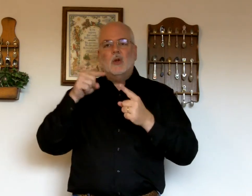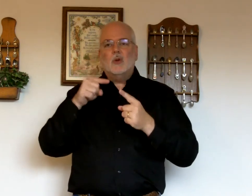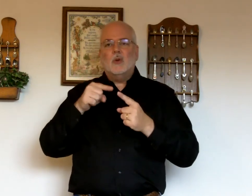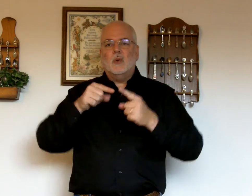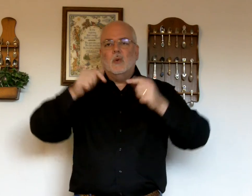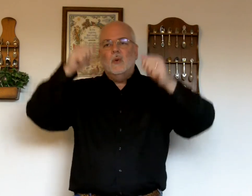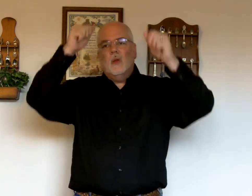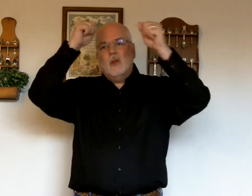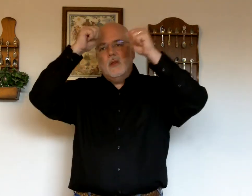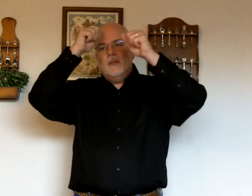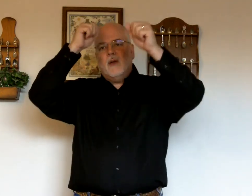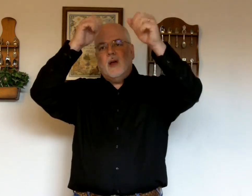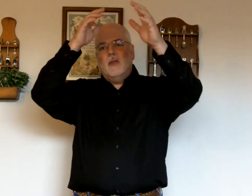To. The Father.